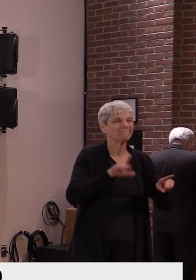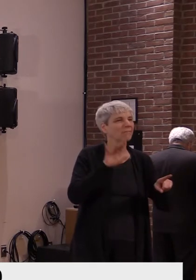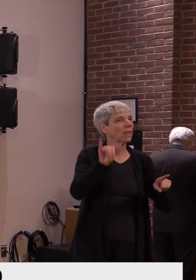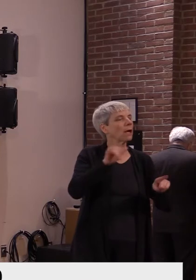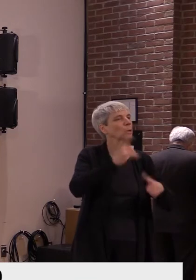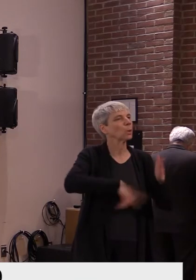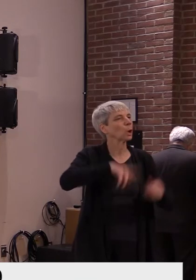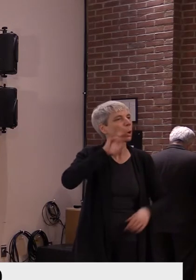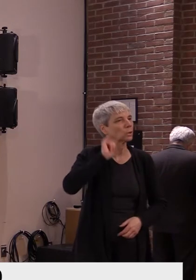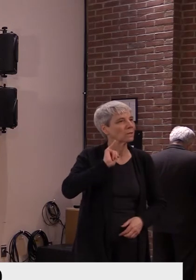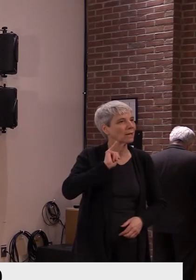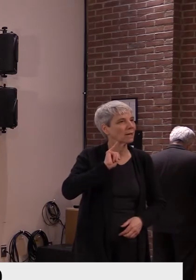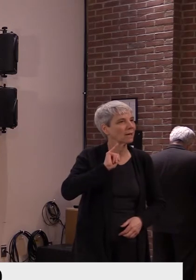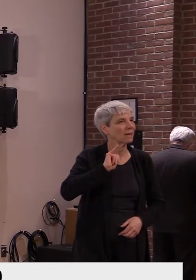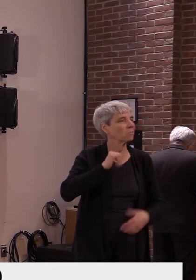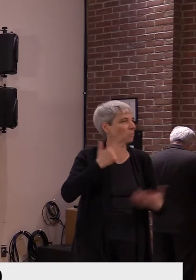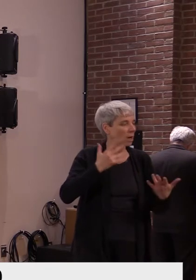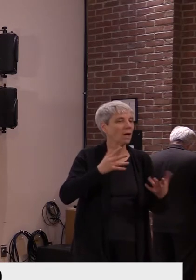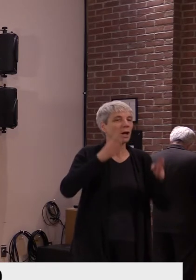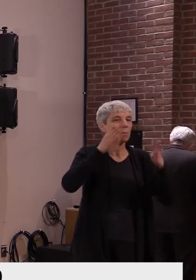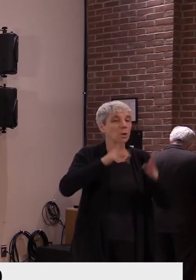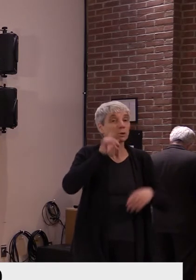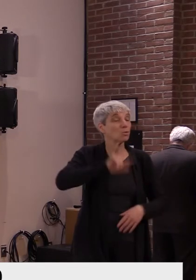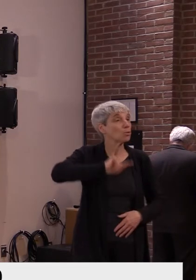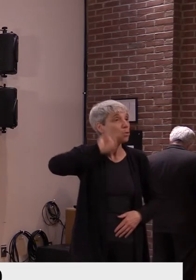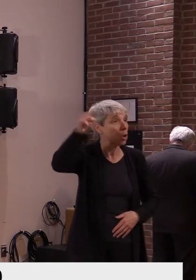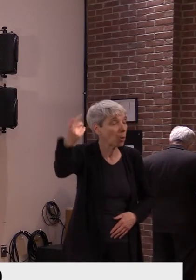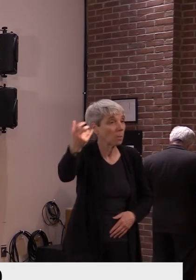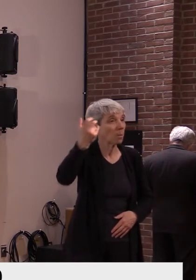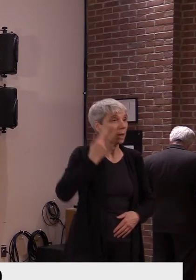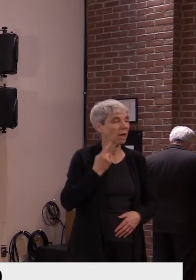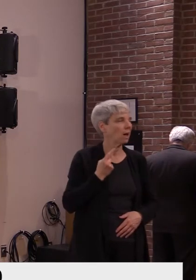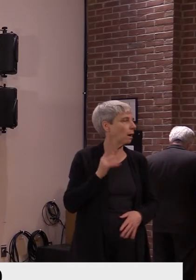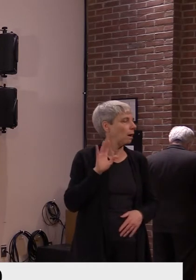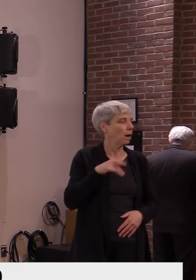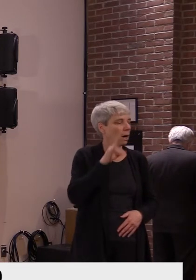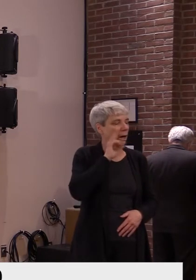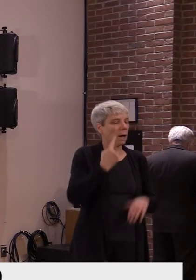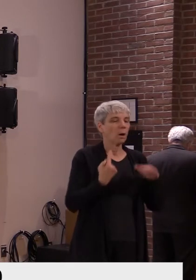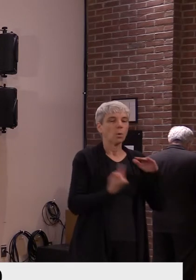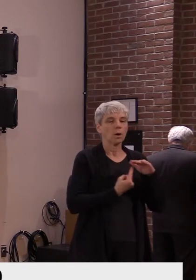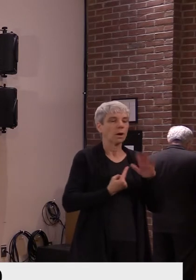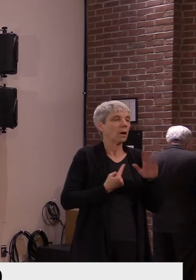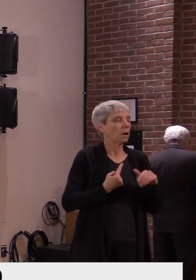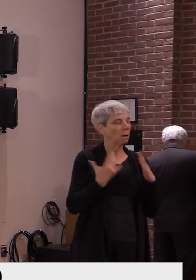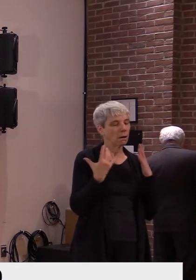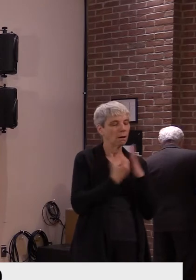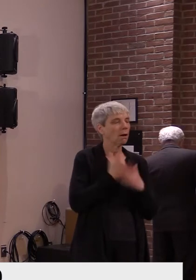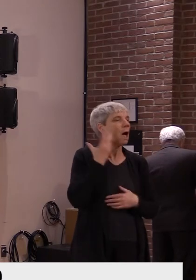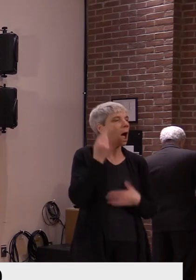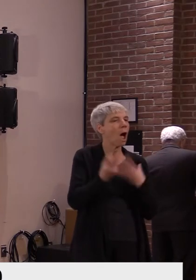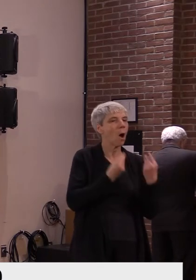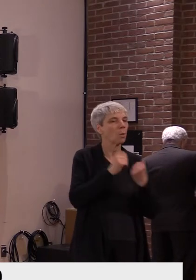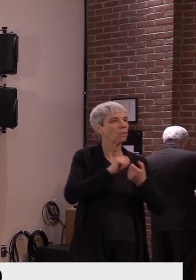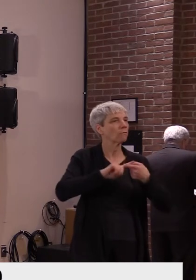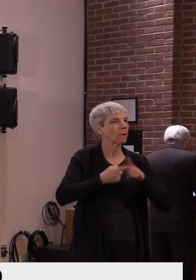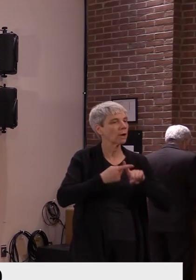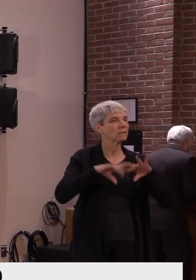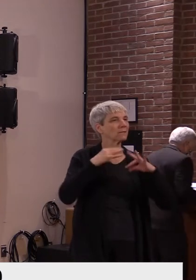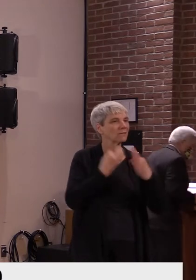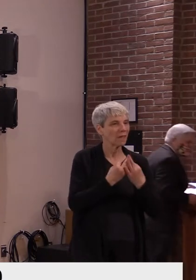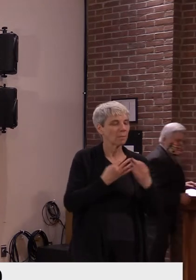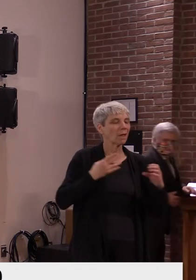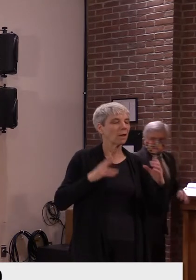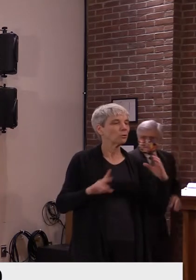potentially people who might have been asked to quarantine but weren't quarantined and came from out of state, uh, were present in a large